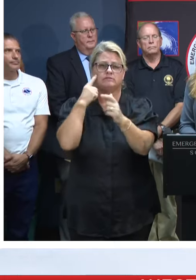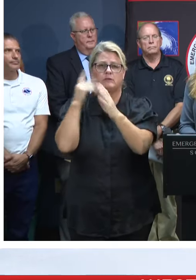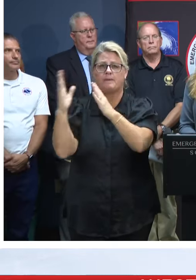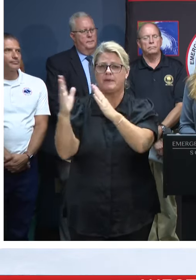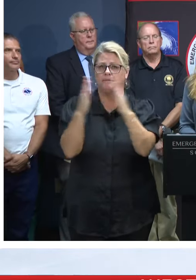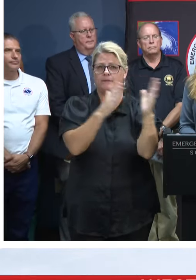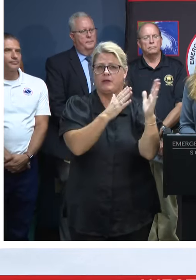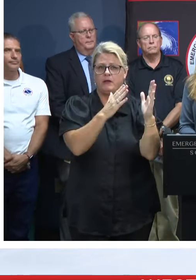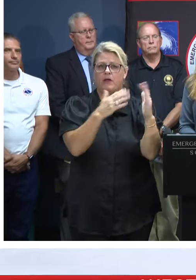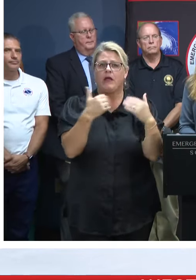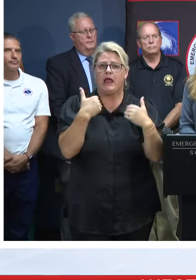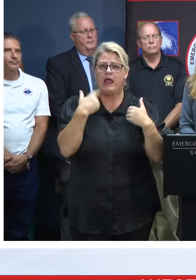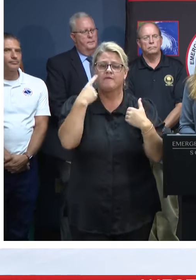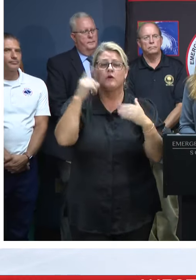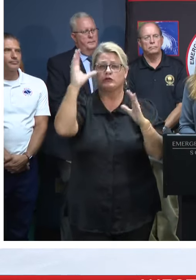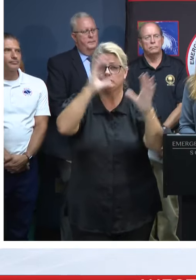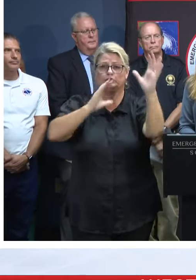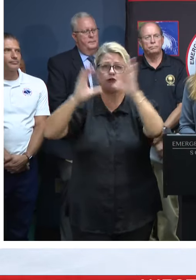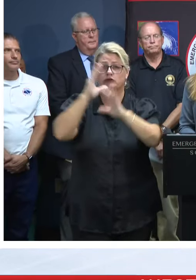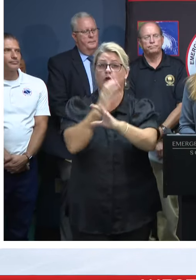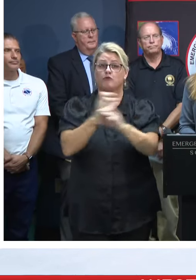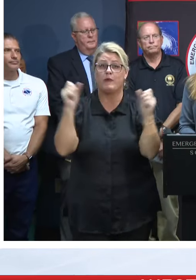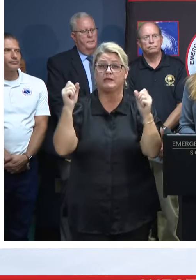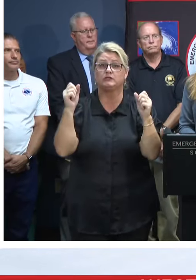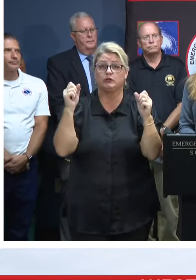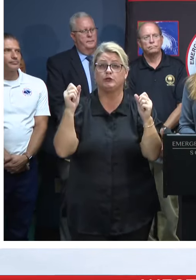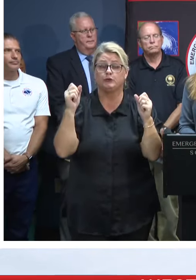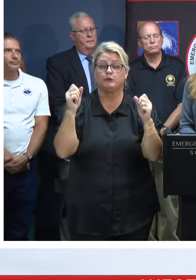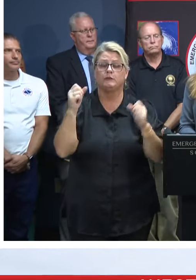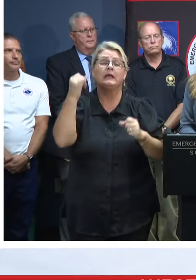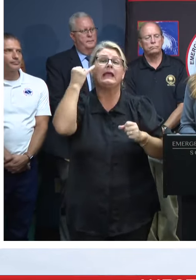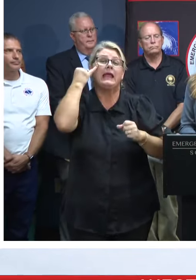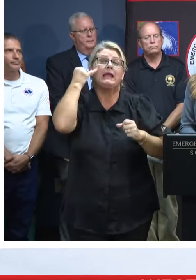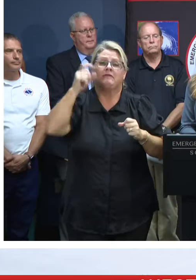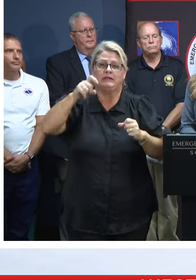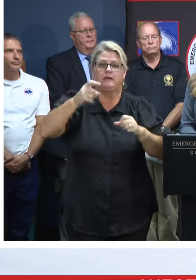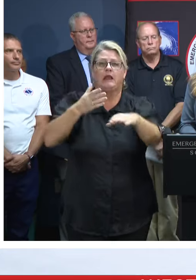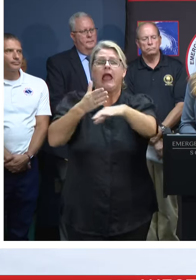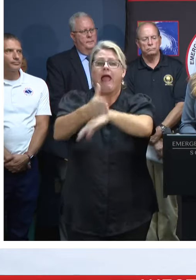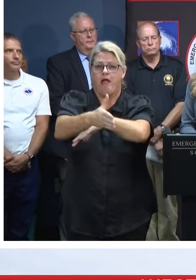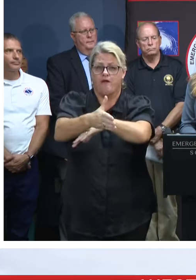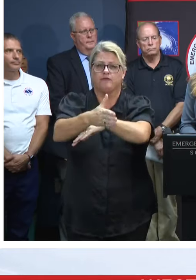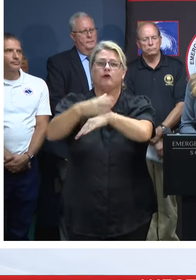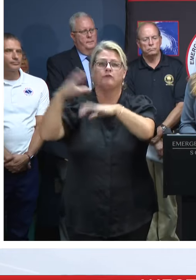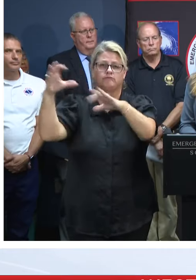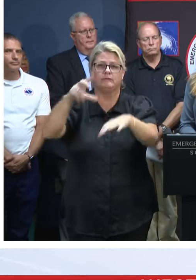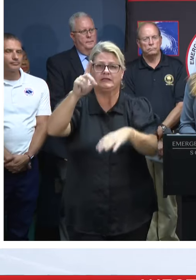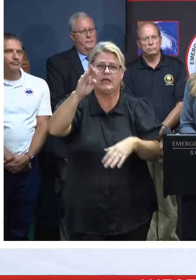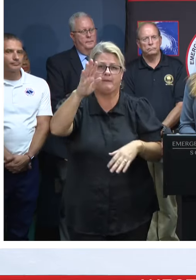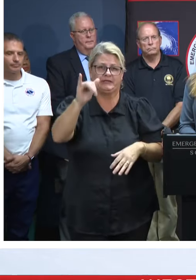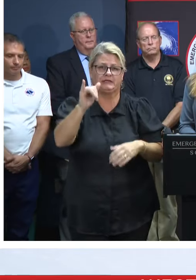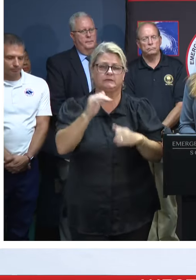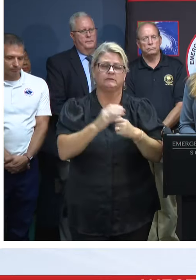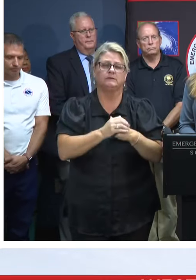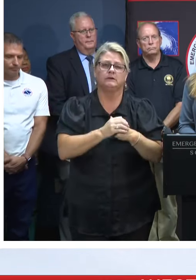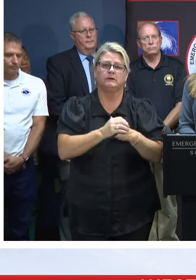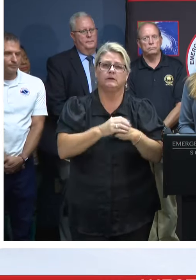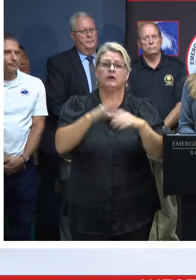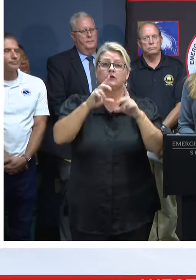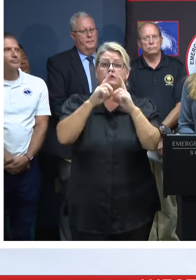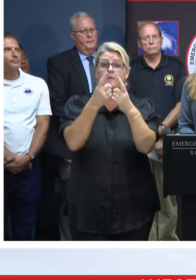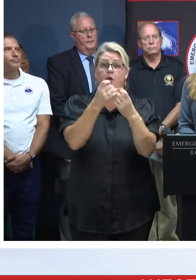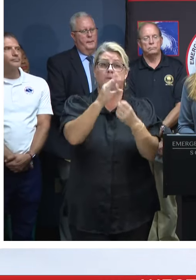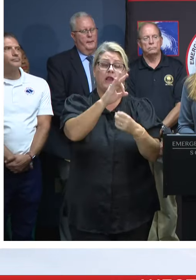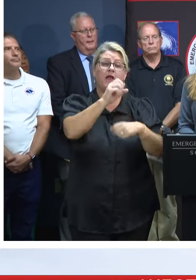we have for search and rescue efforts that may be required after this storm, that being the Department of